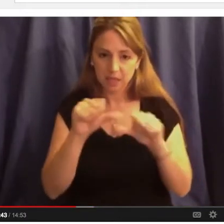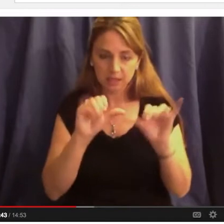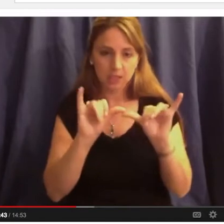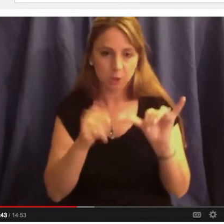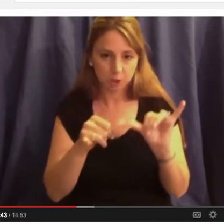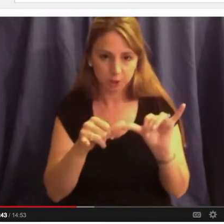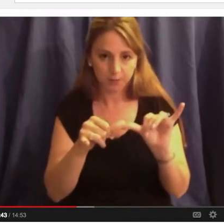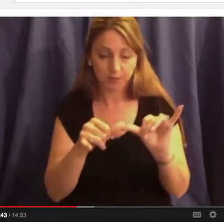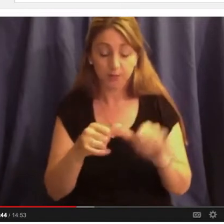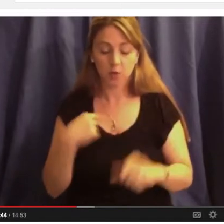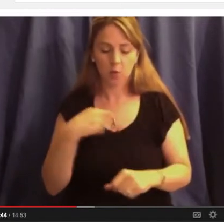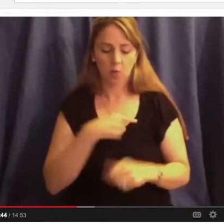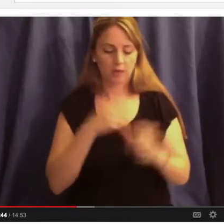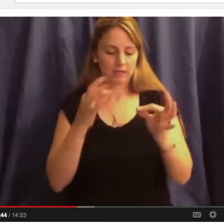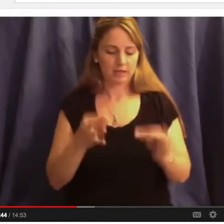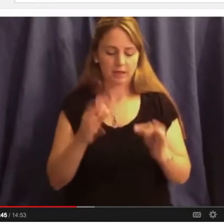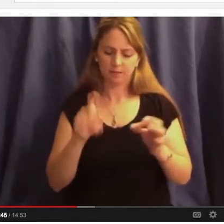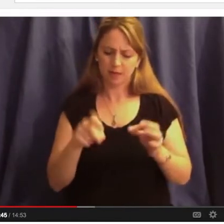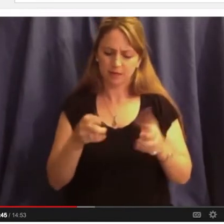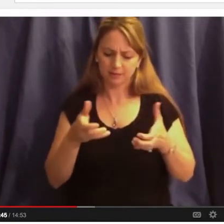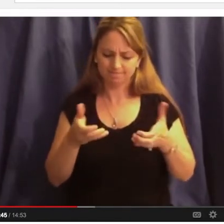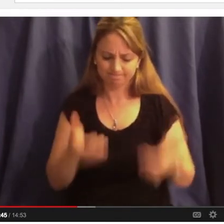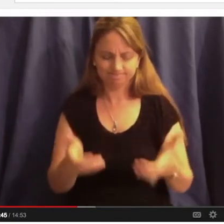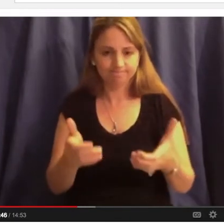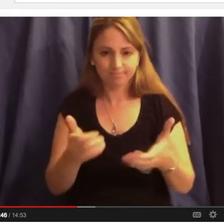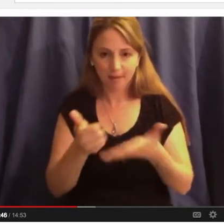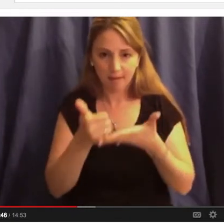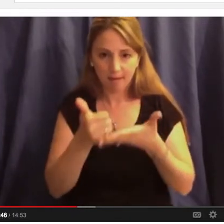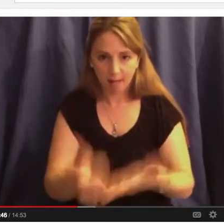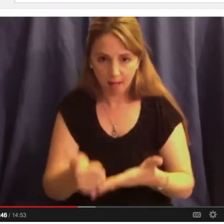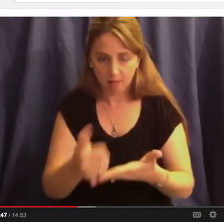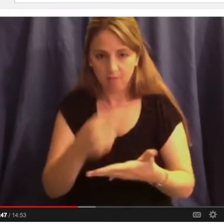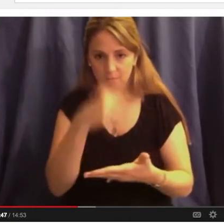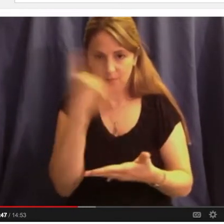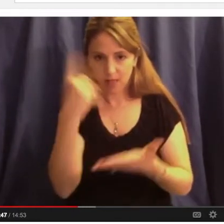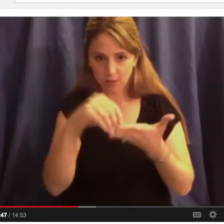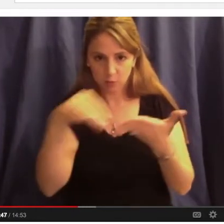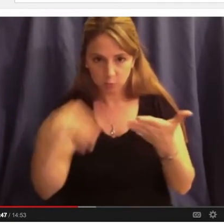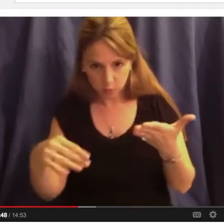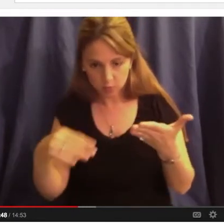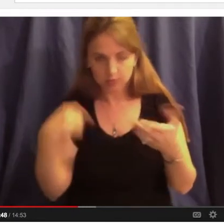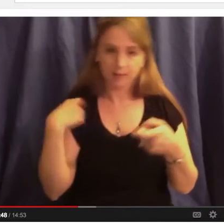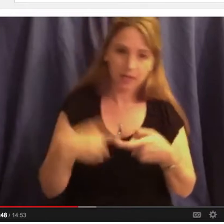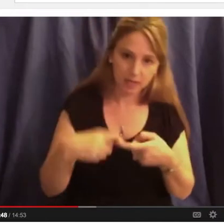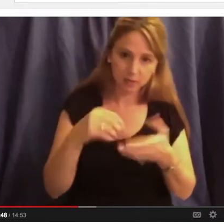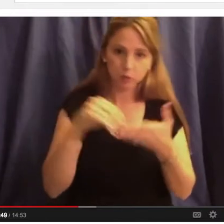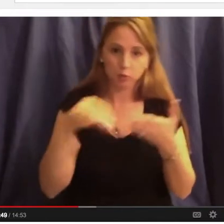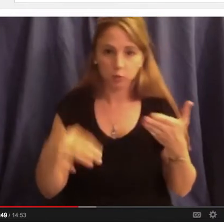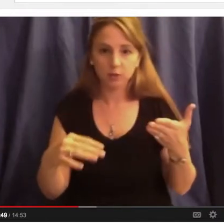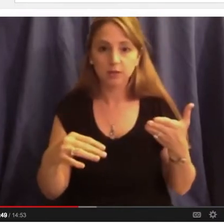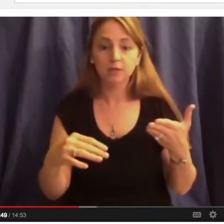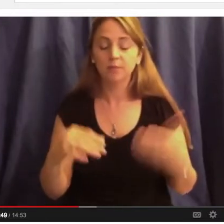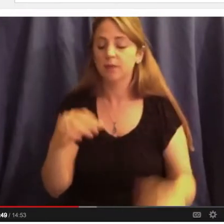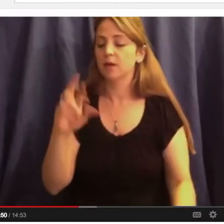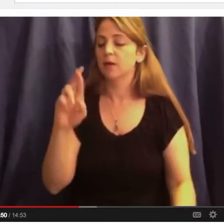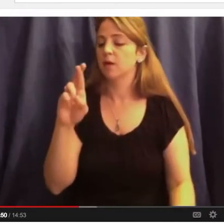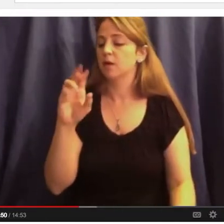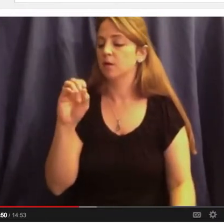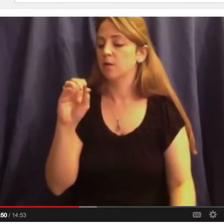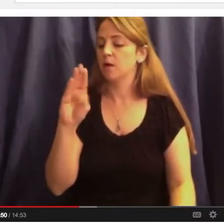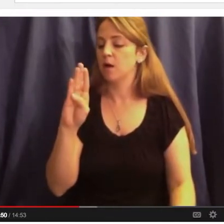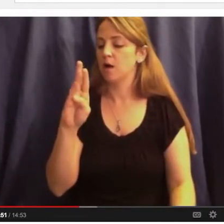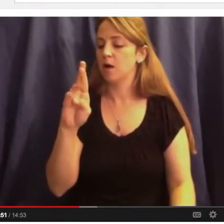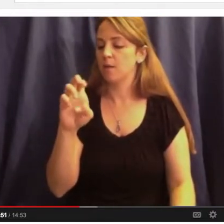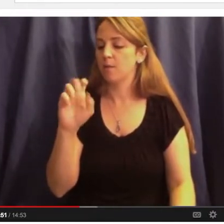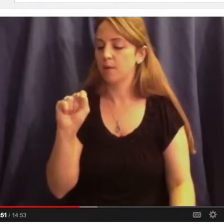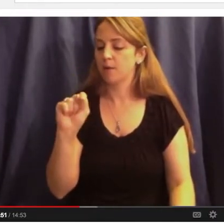something that would help, first of all, the group at the bottom, African American students, and then Hispanic students. And Robert Meyerhoff, Robert